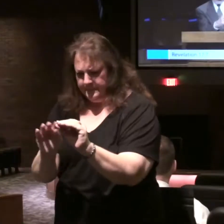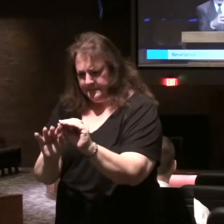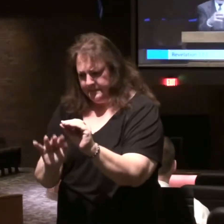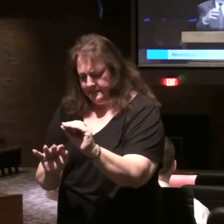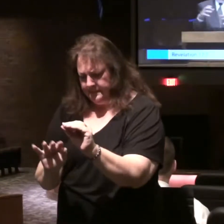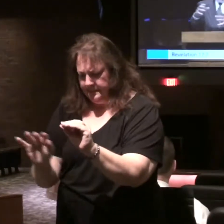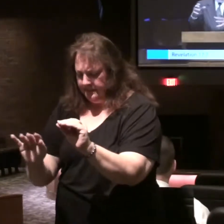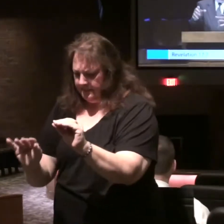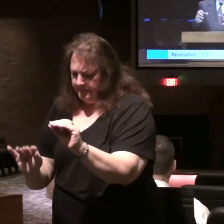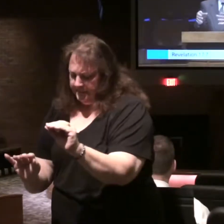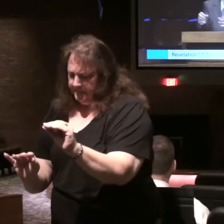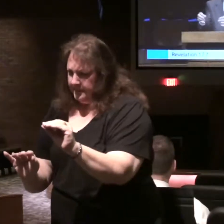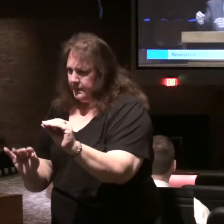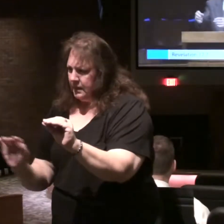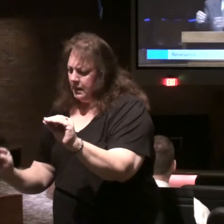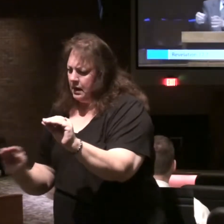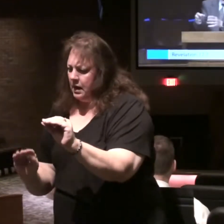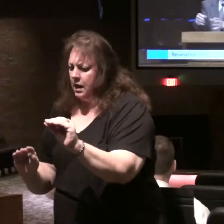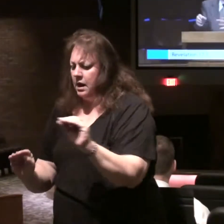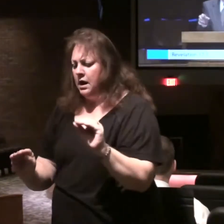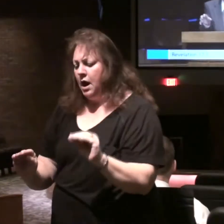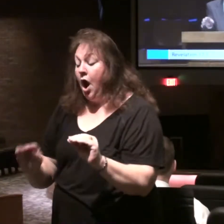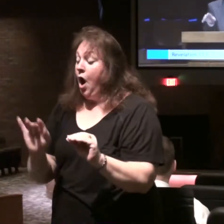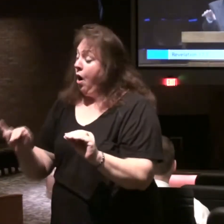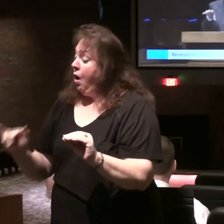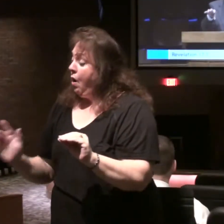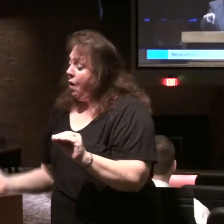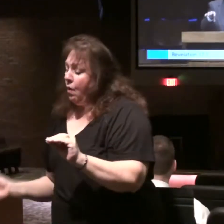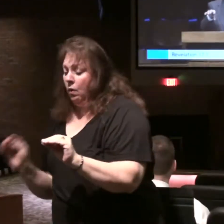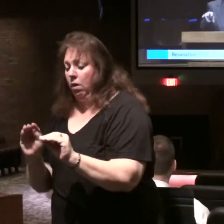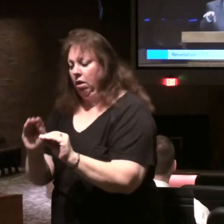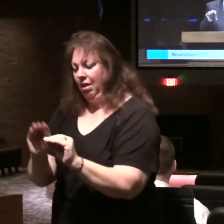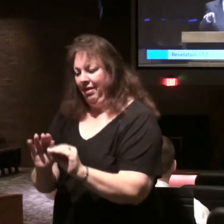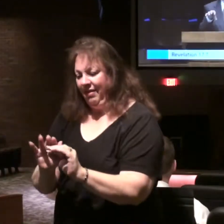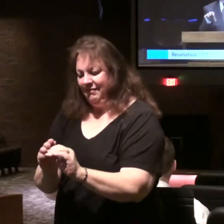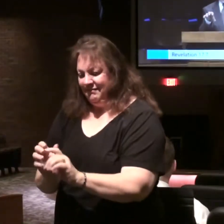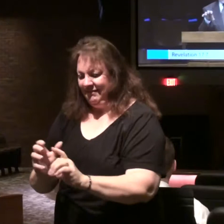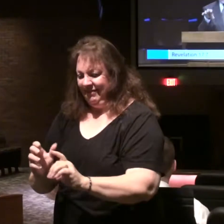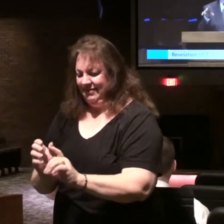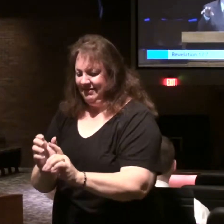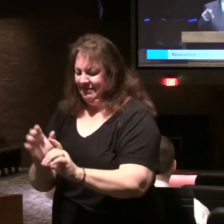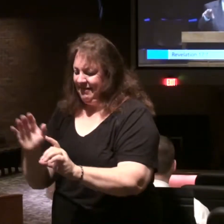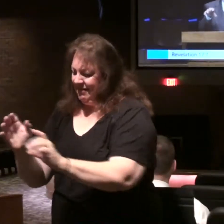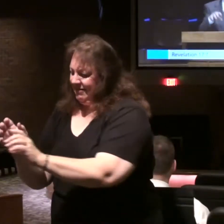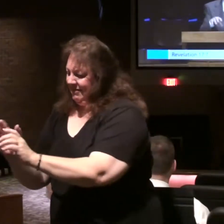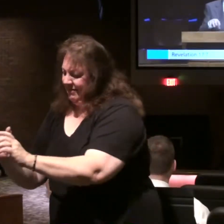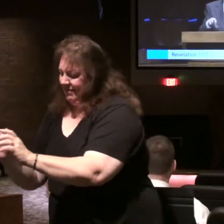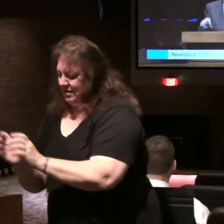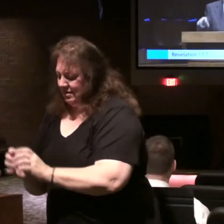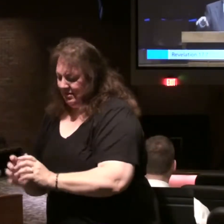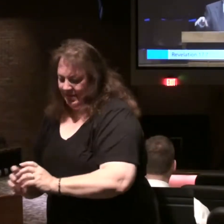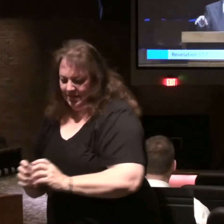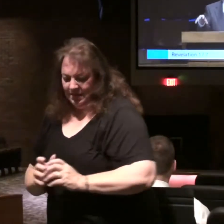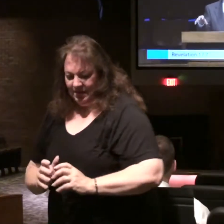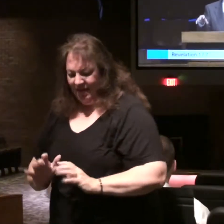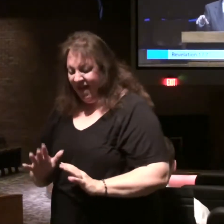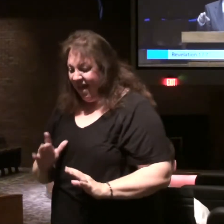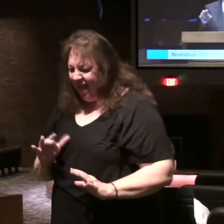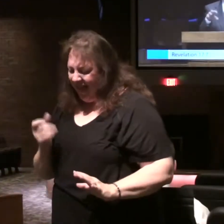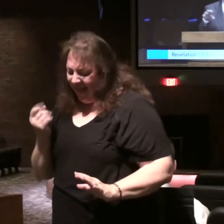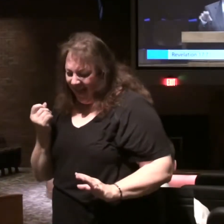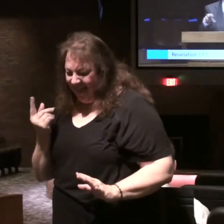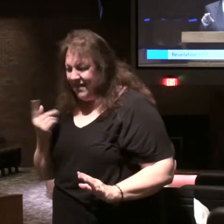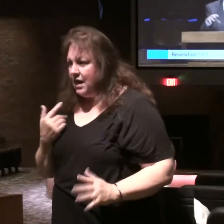And then you get to others and you say, oh, these fit together. You have some sections put together, spread out here.